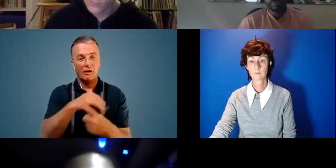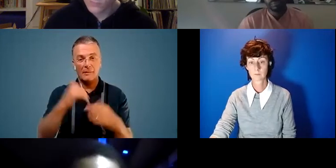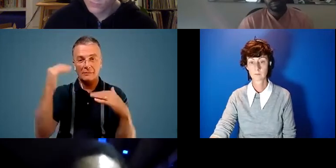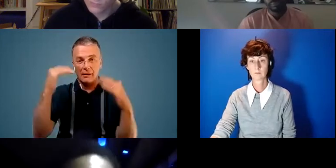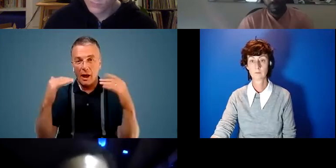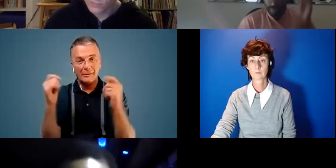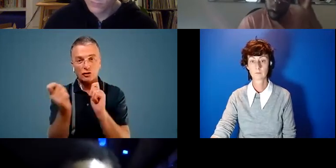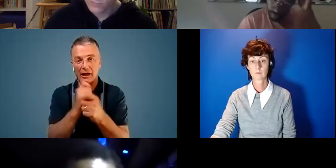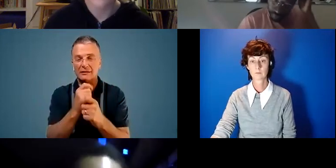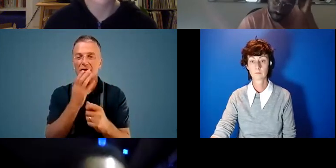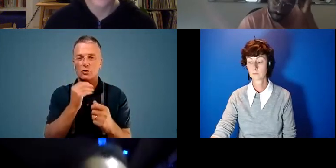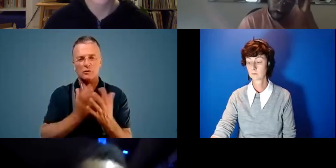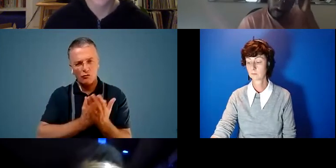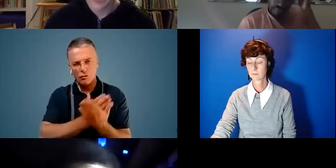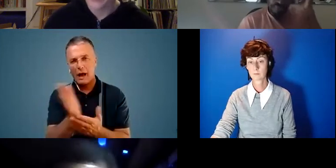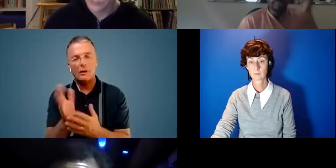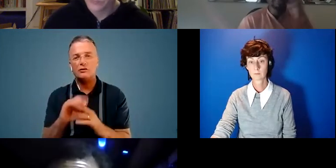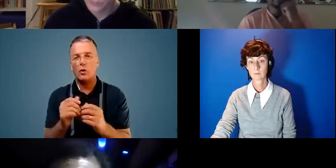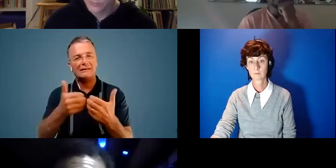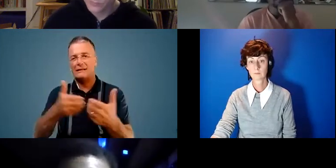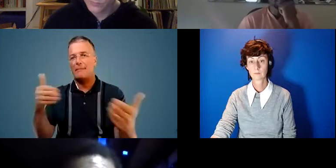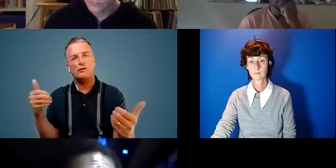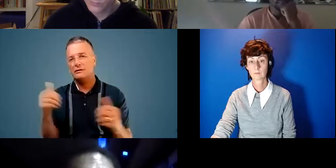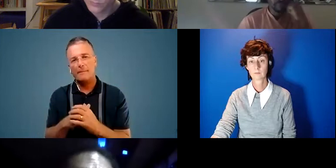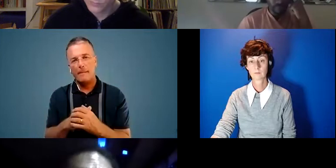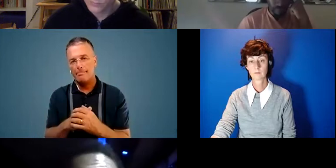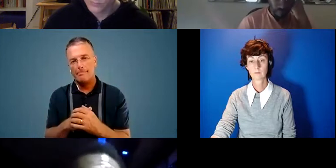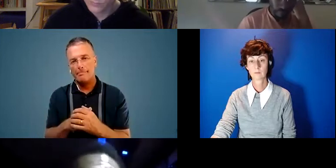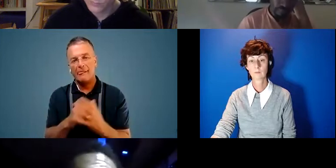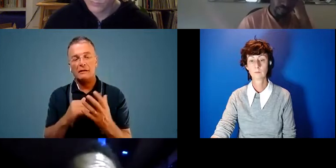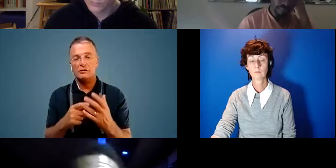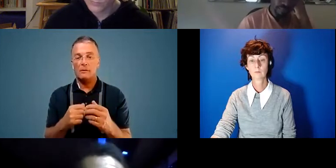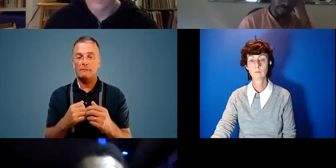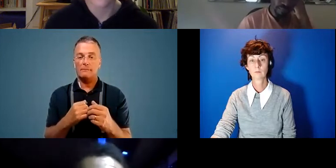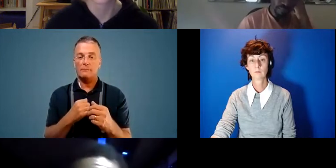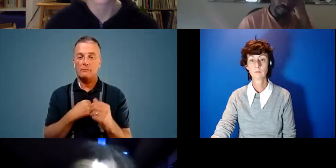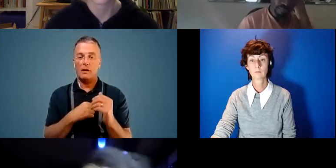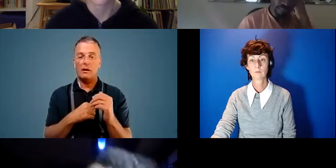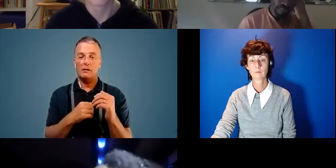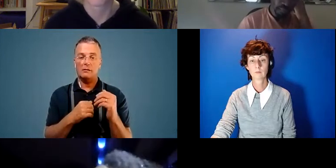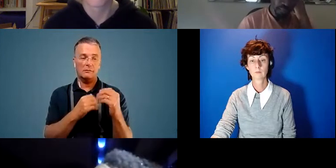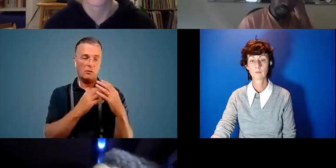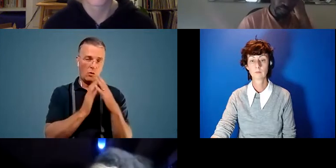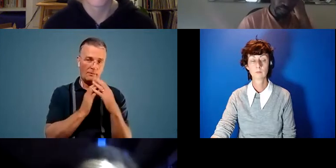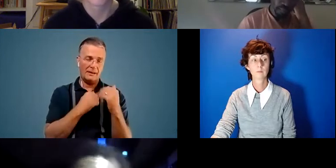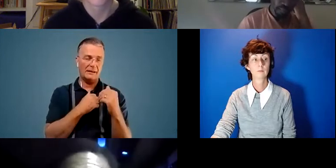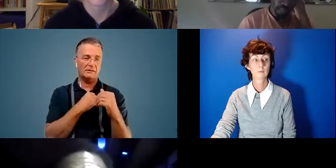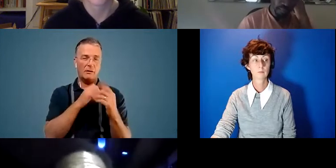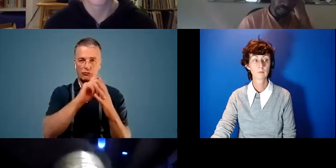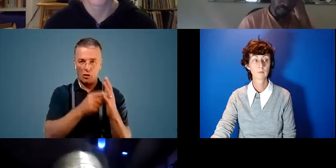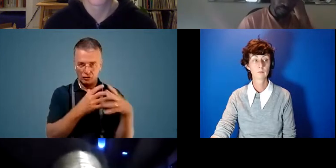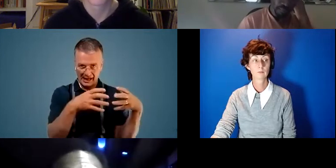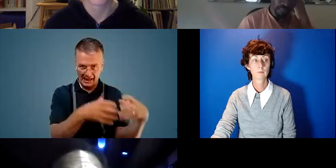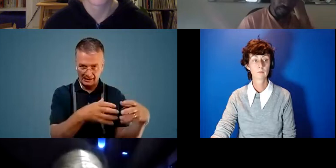throughout. It's not a separate entity. So my home is basically a project called Maplewood Gardens. It's been converted